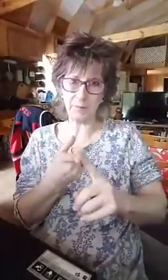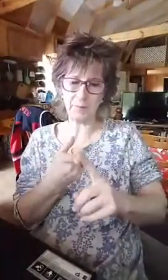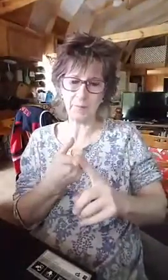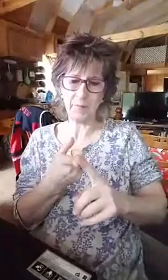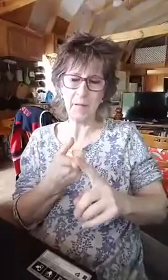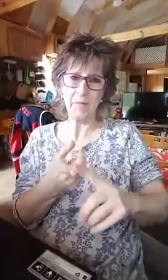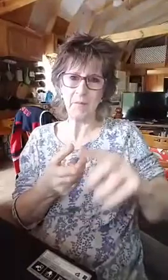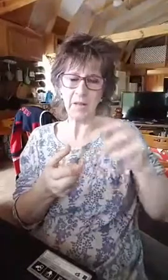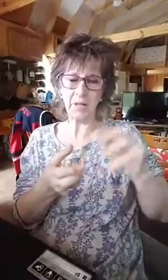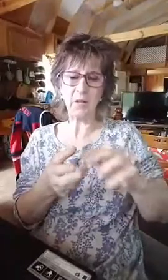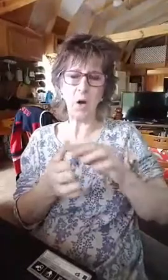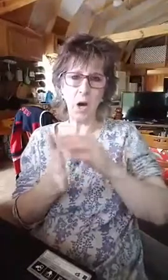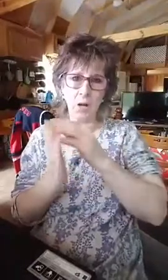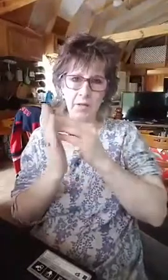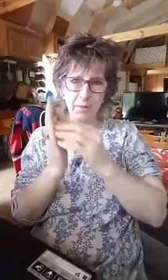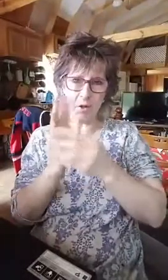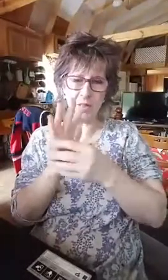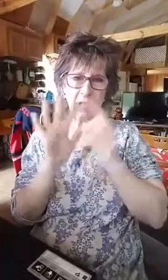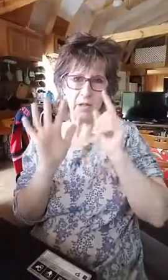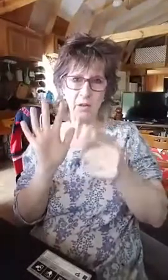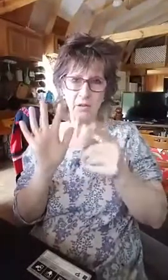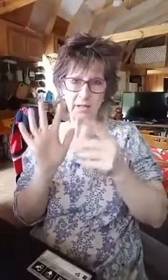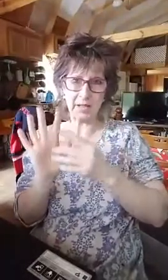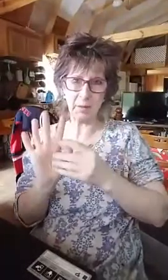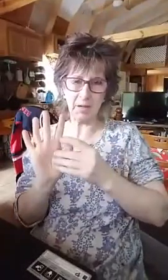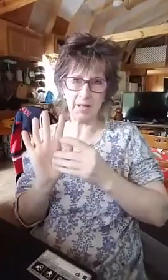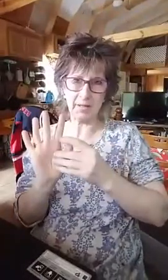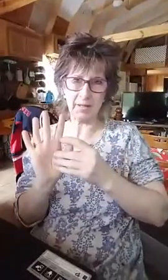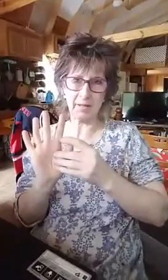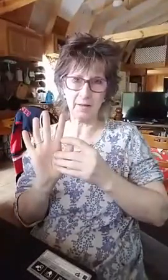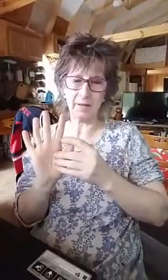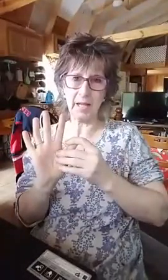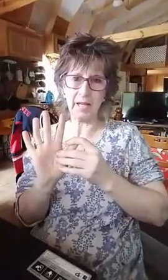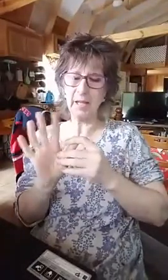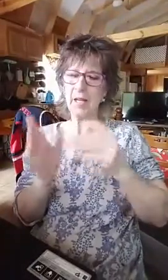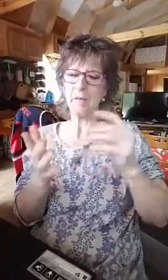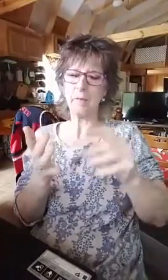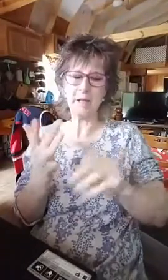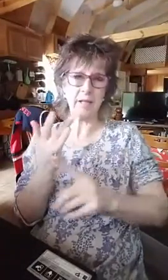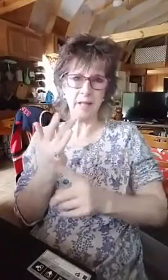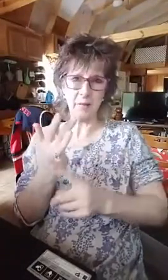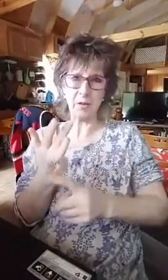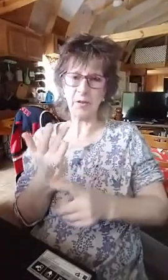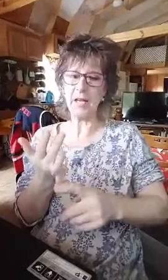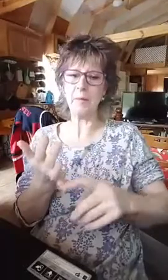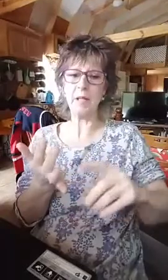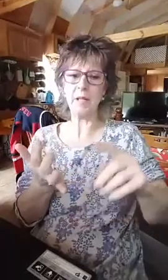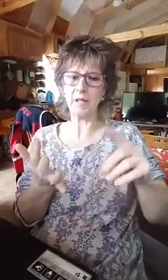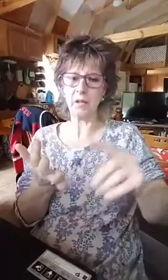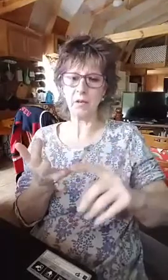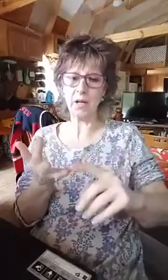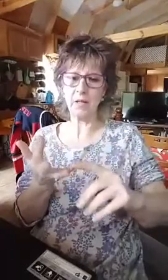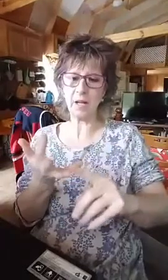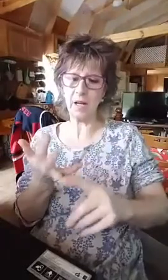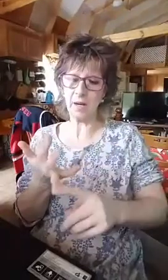and think of all the emotions that you're experiencing. Okay. My son's betraying me. He's on drugs. Um,